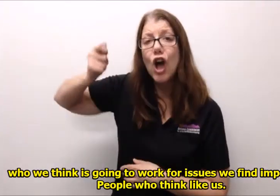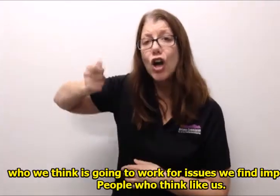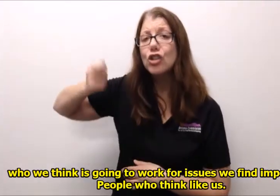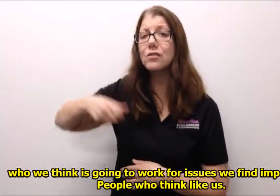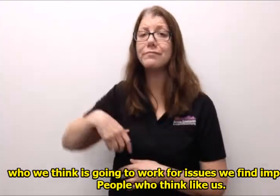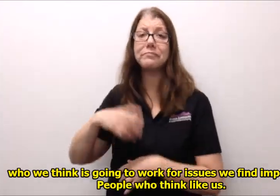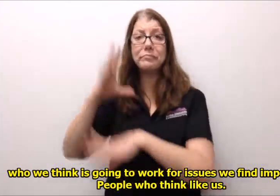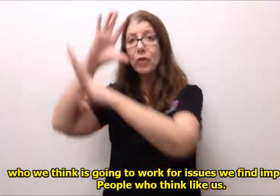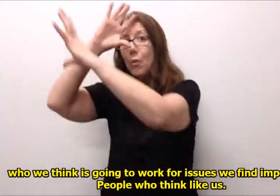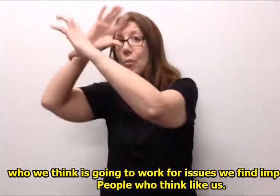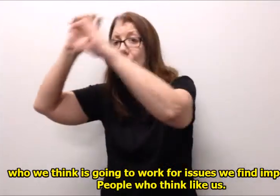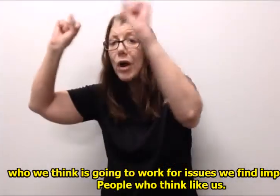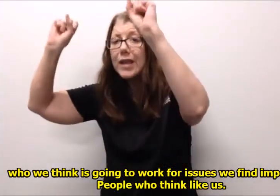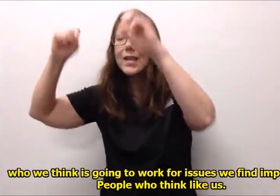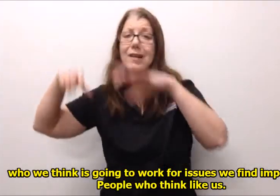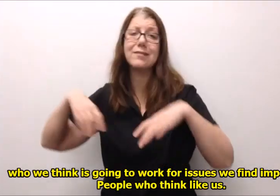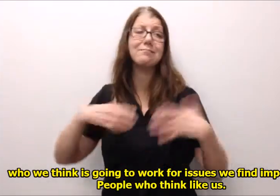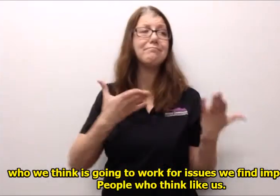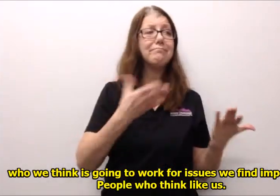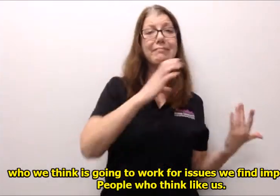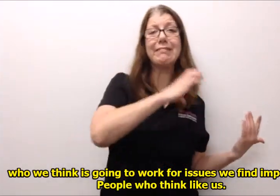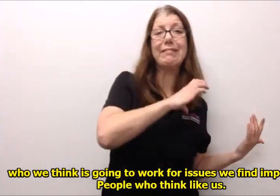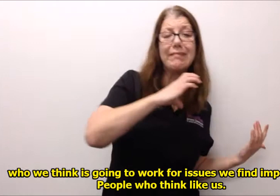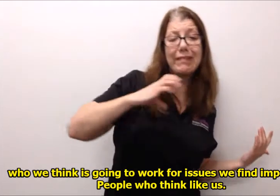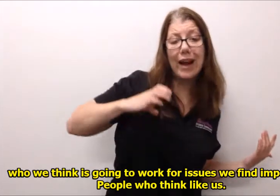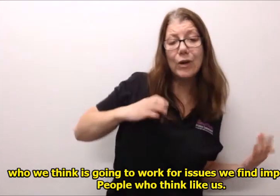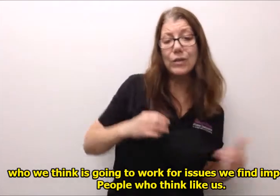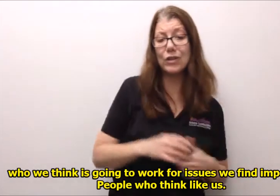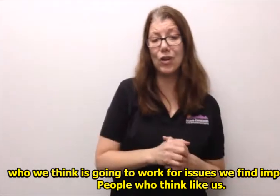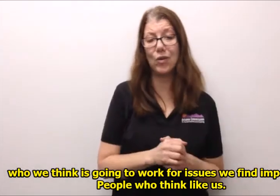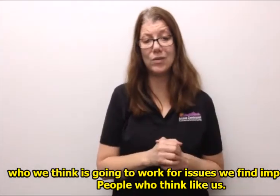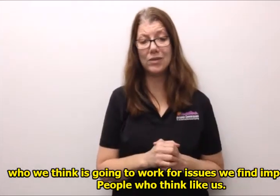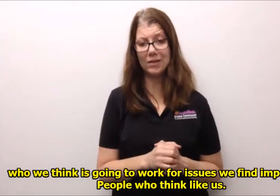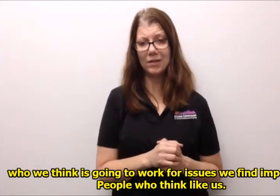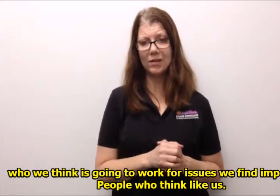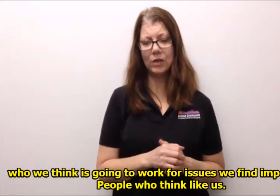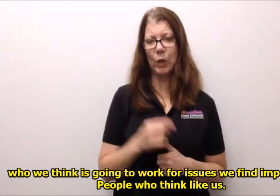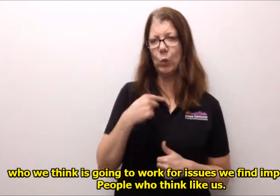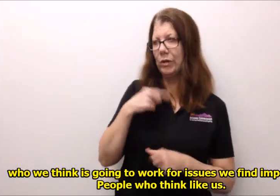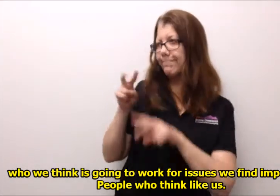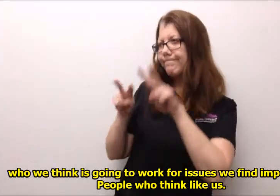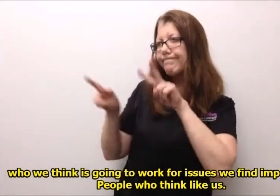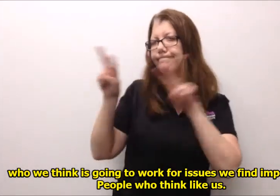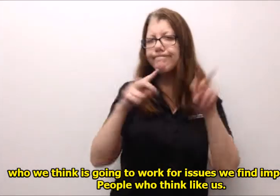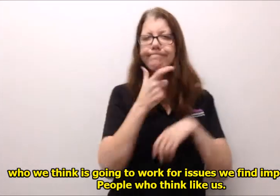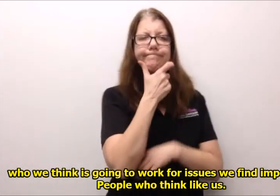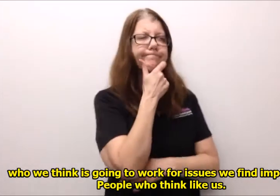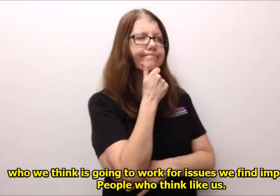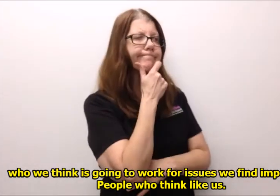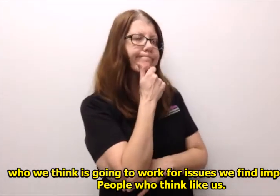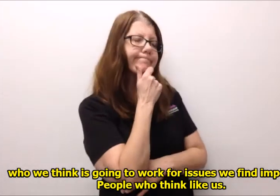is going to work for issues we find important people who think like us